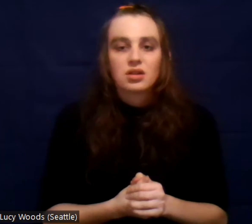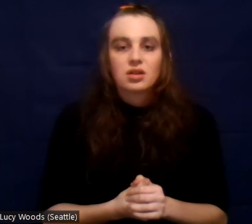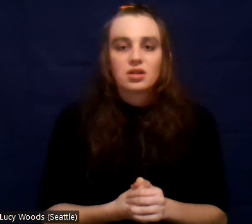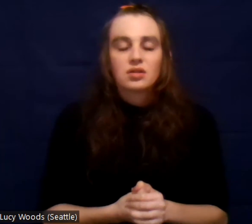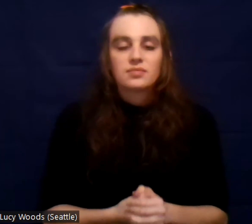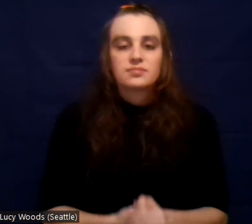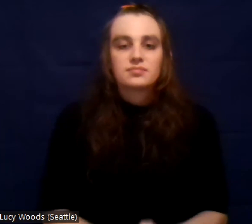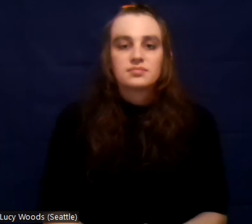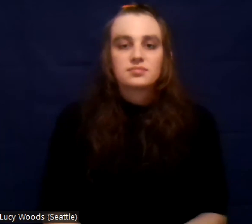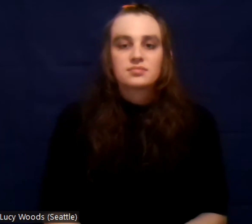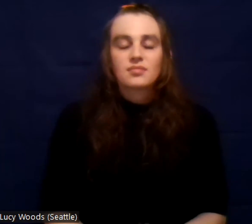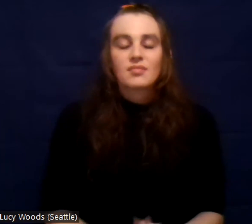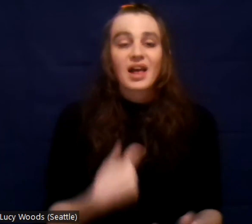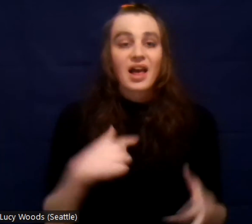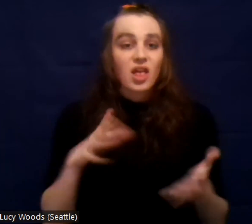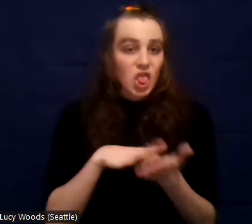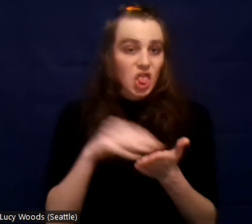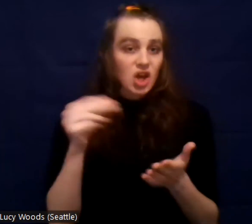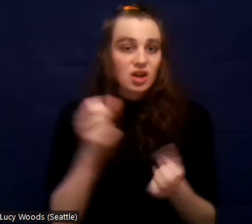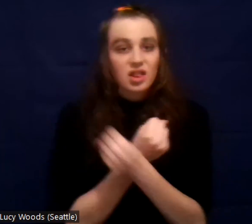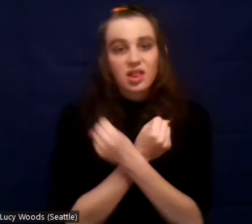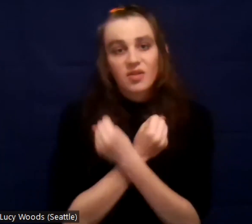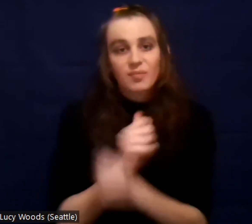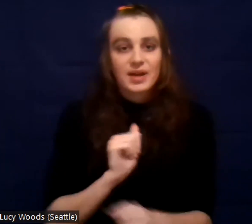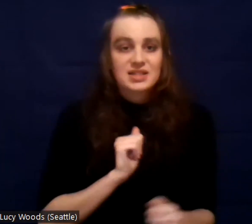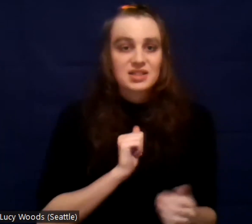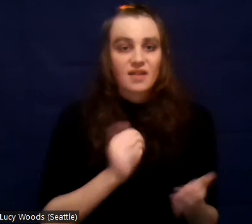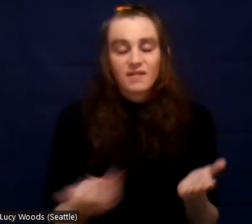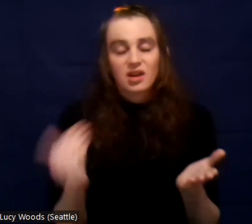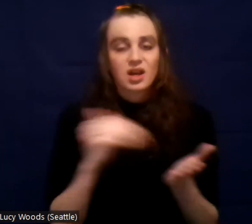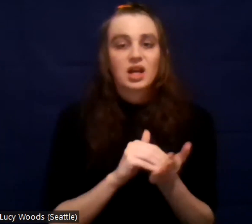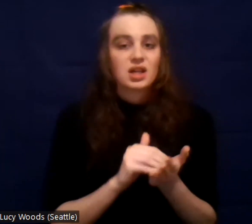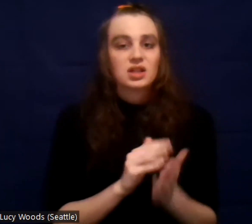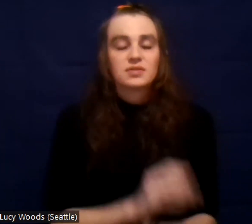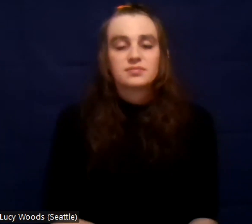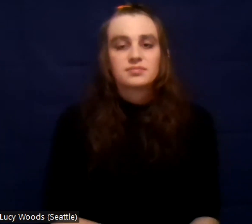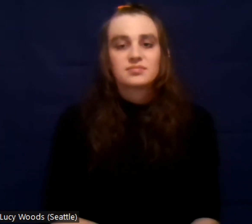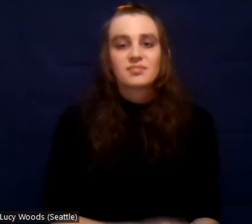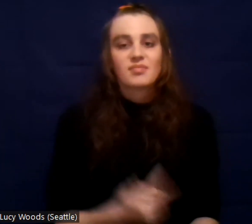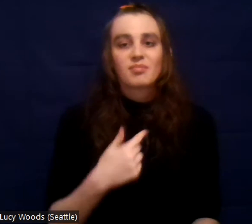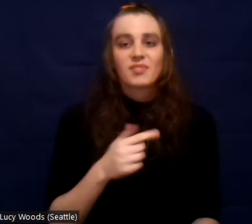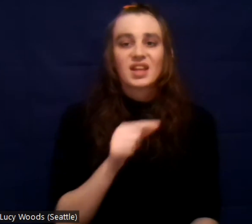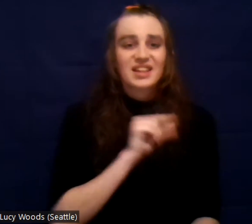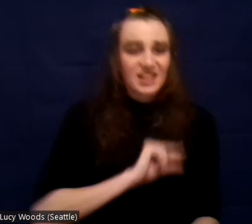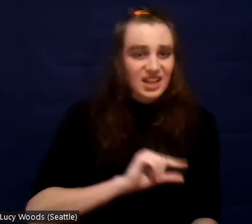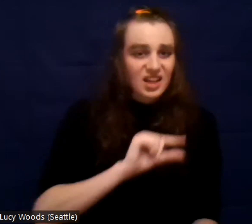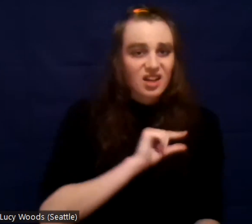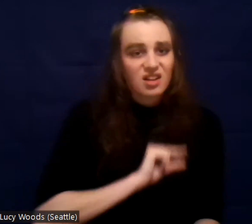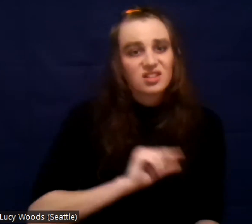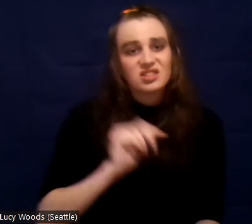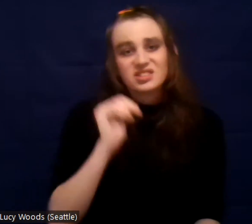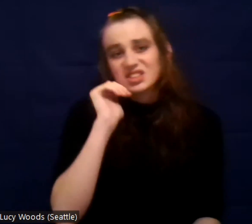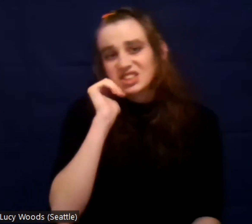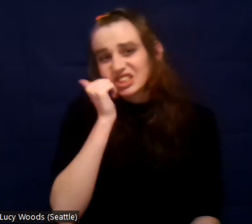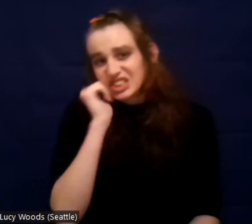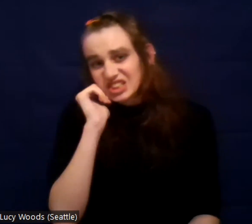and I learned to love myself again, uh, all the guilt, all the shame, all the,